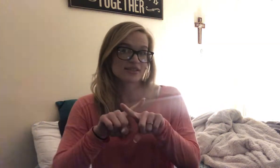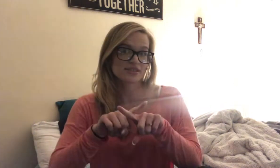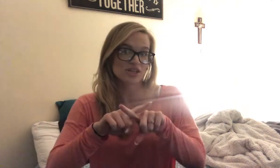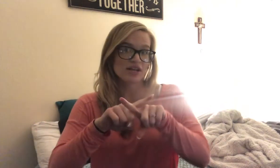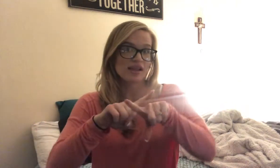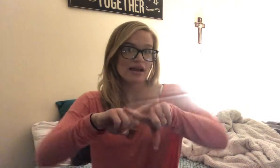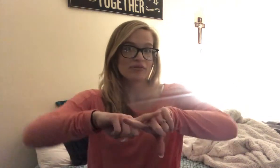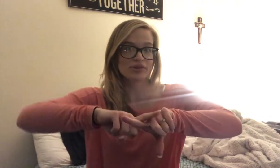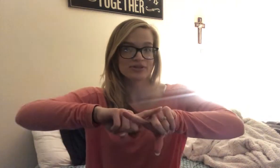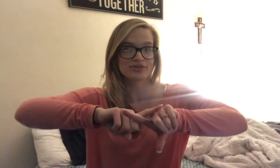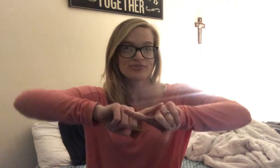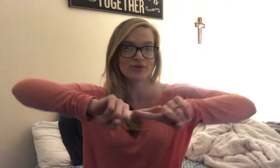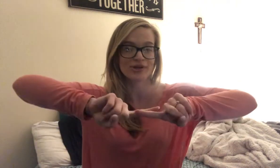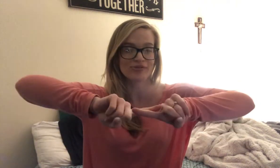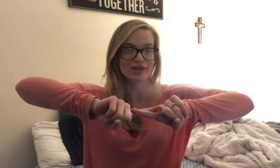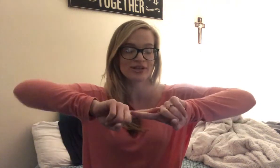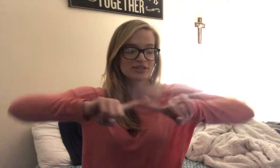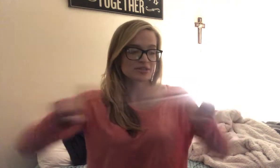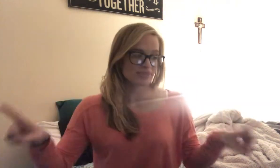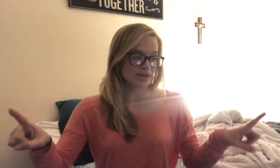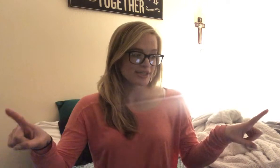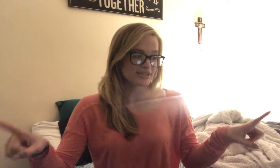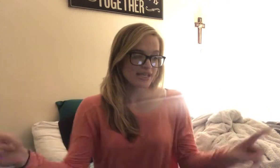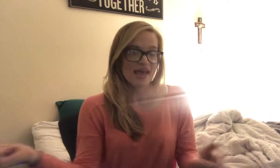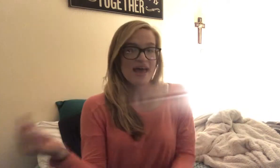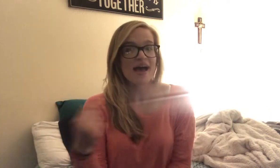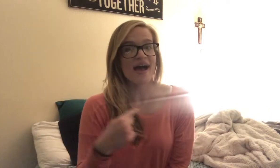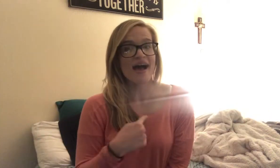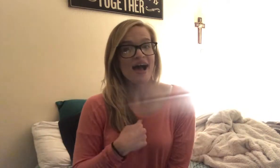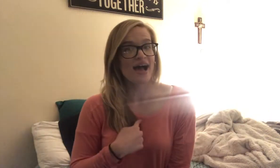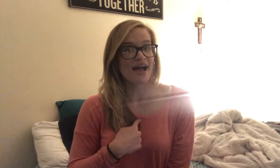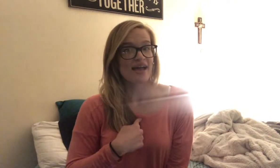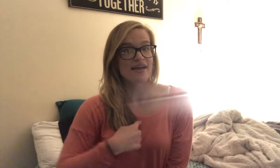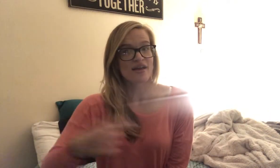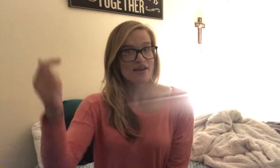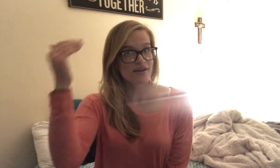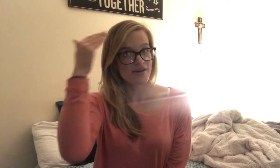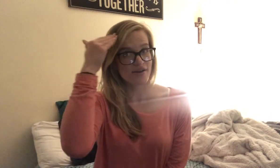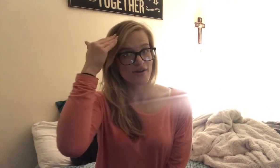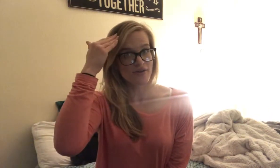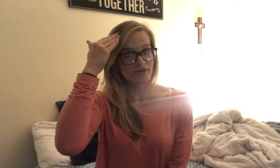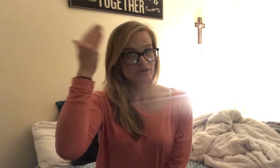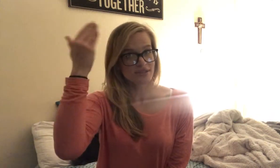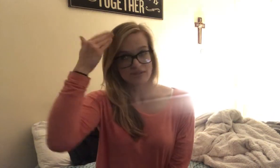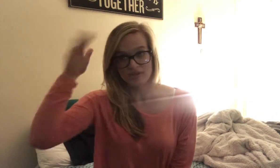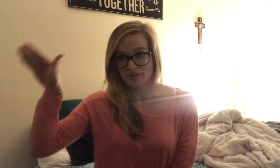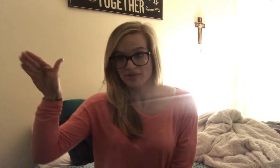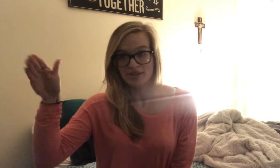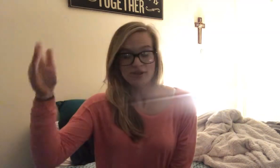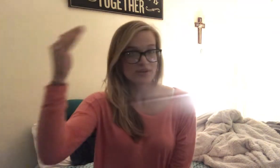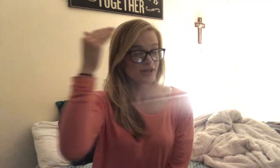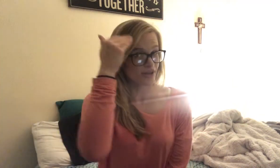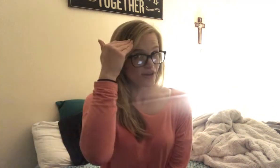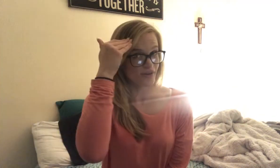draw a line with your two pointer fingers. But, I know, so don't know, know,